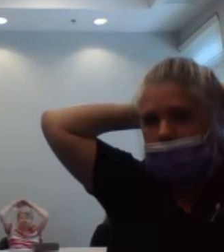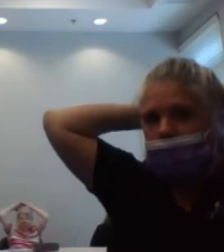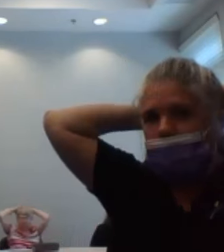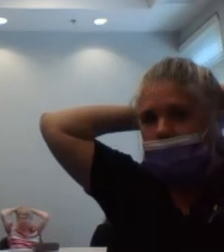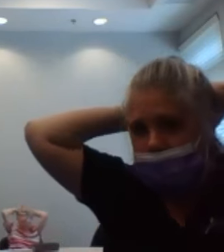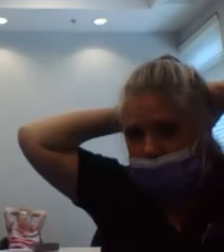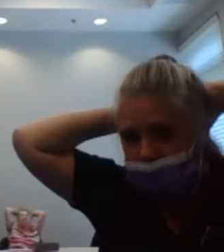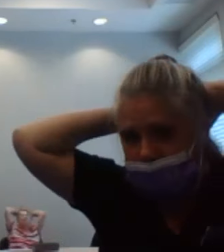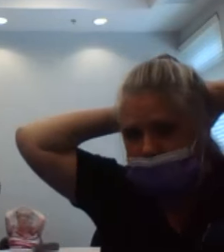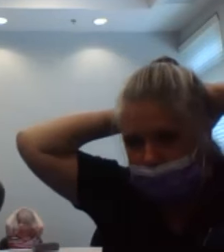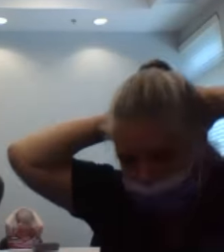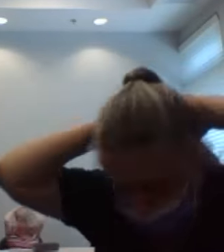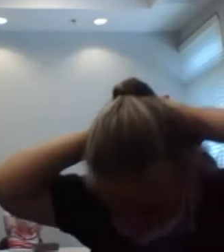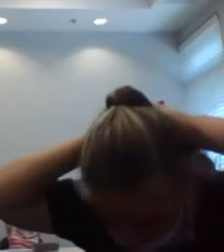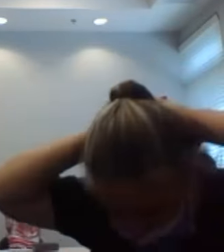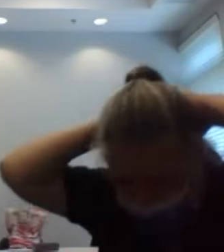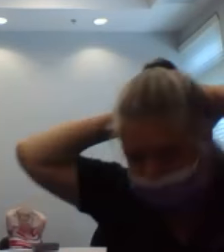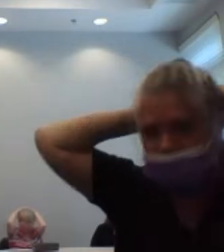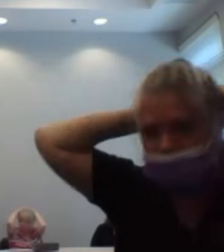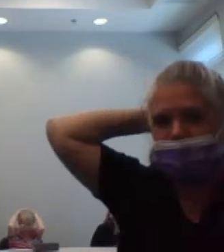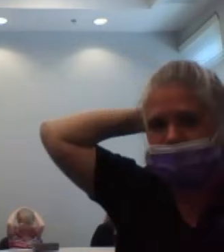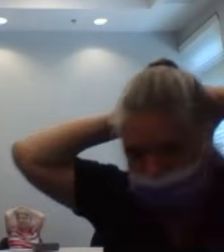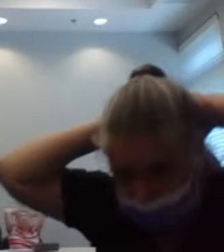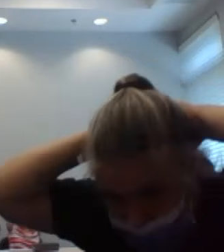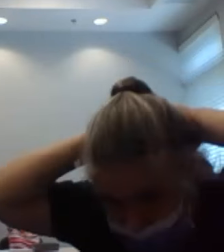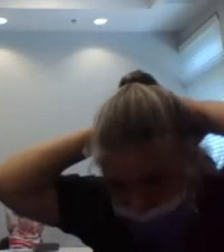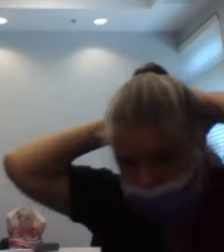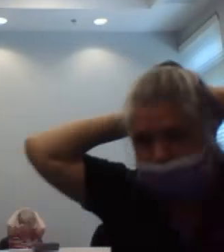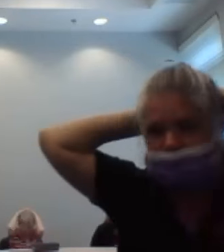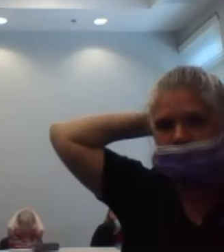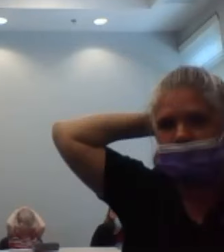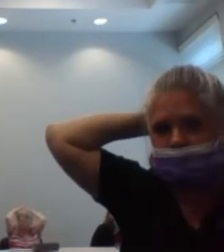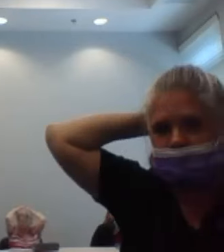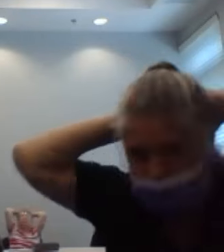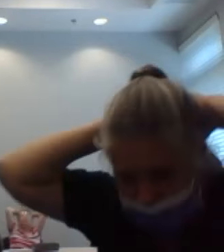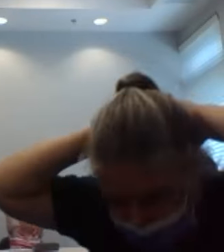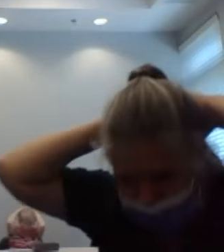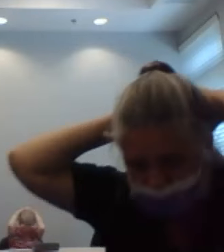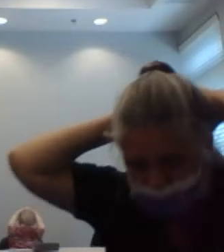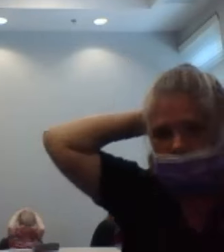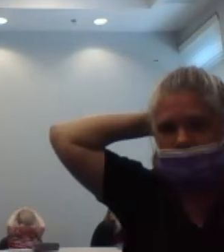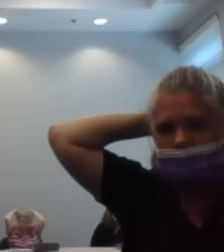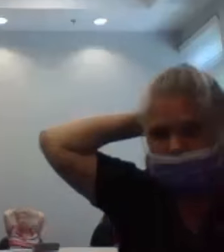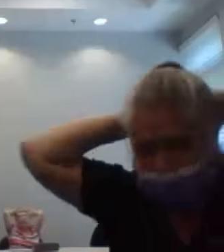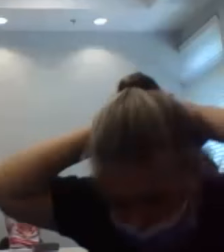crunches. 1, 2, 3, 4,